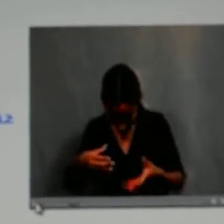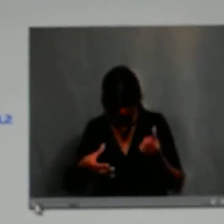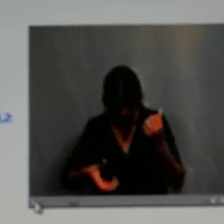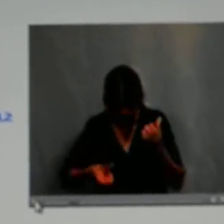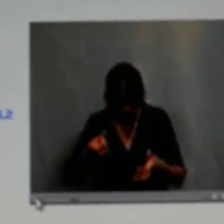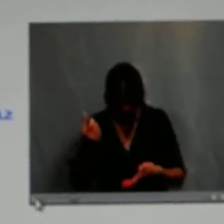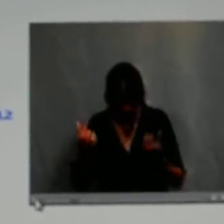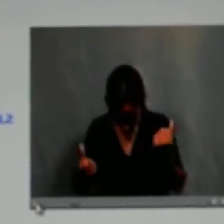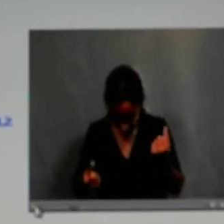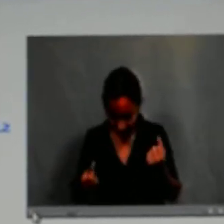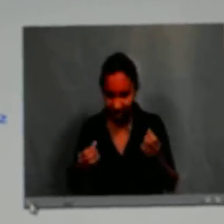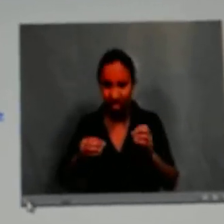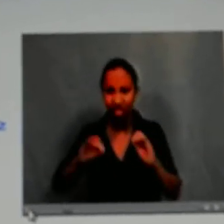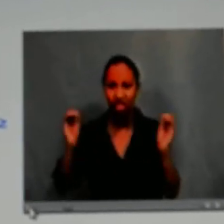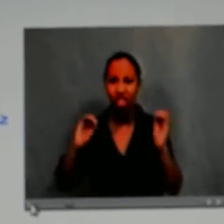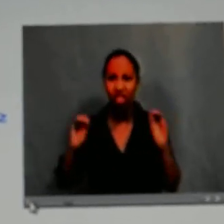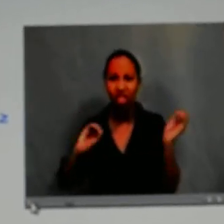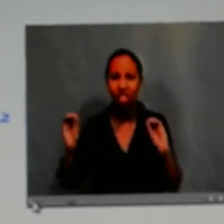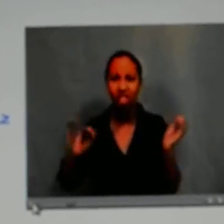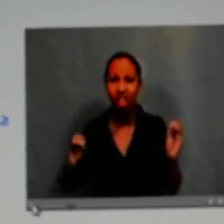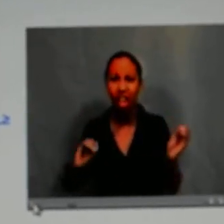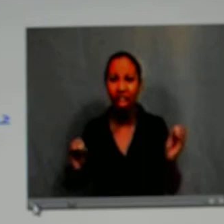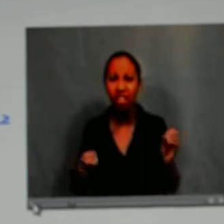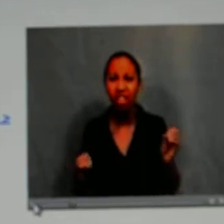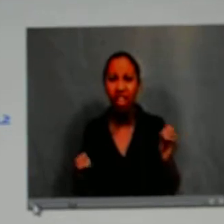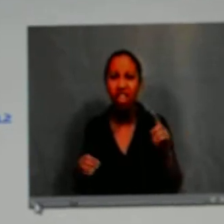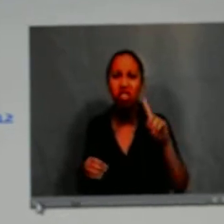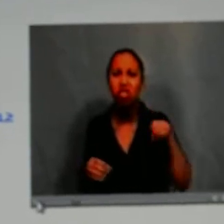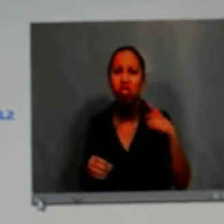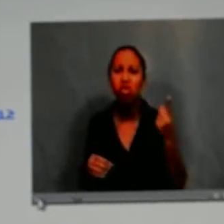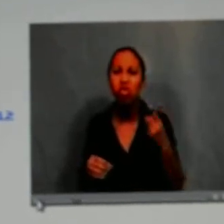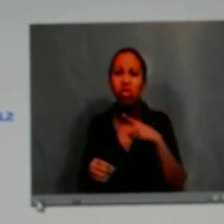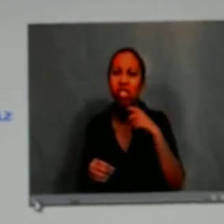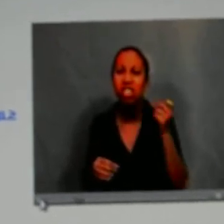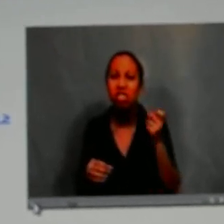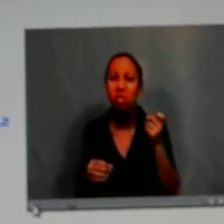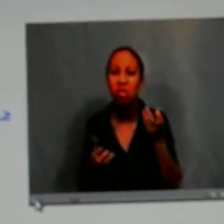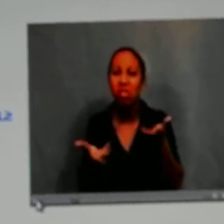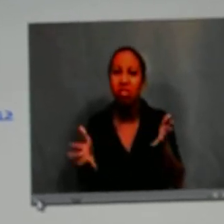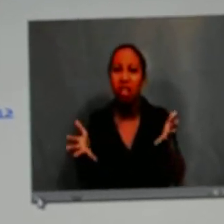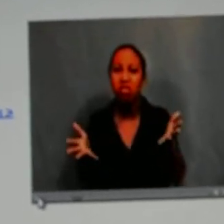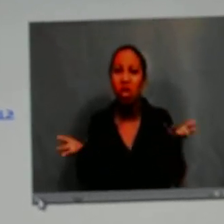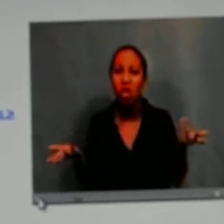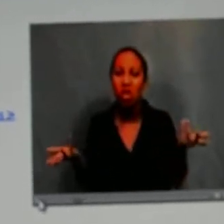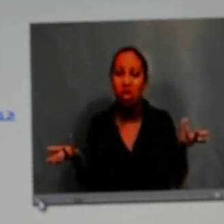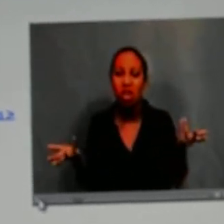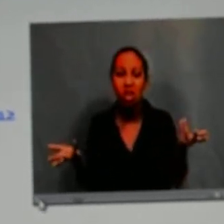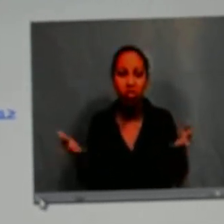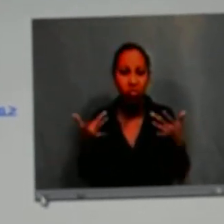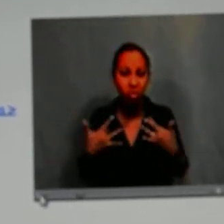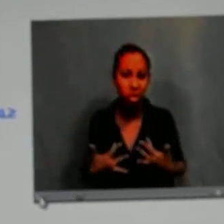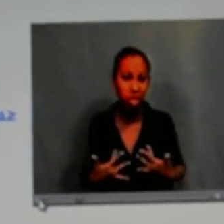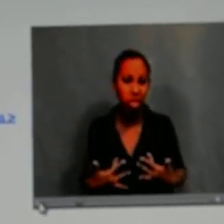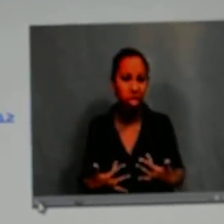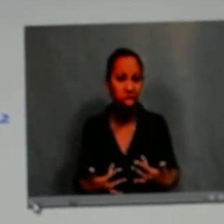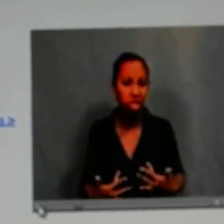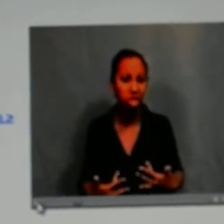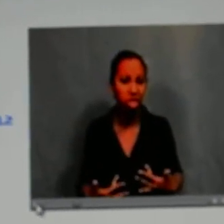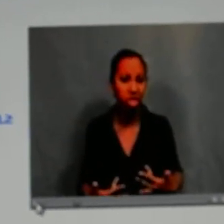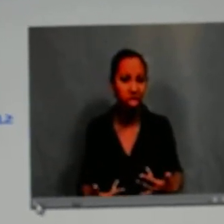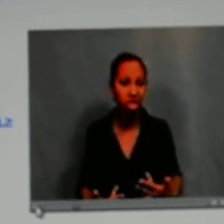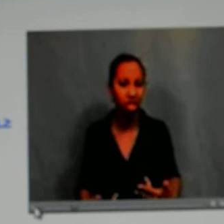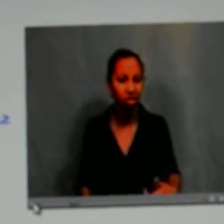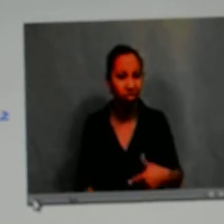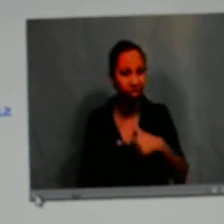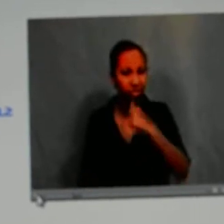all excited to look inside. But I ruffled through the cereal and realized that there was no toy in my box. All that was in there was